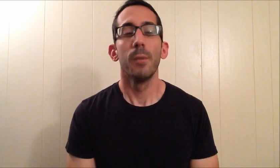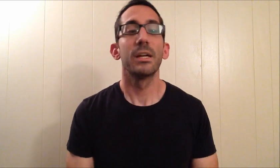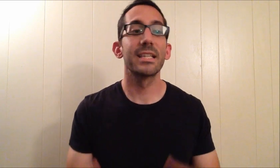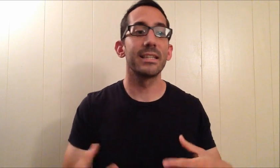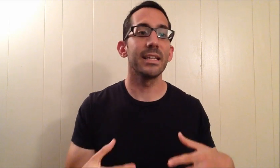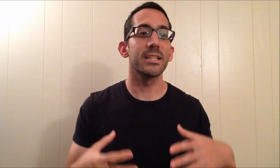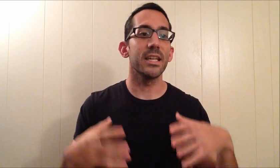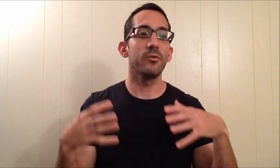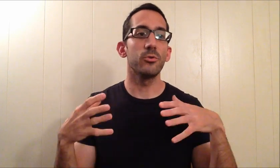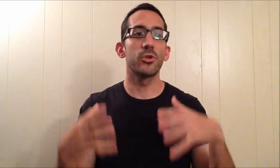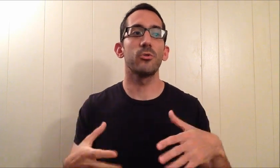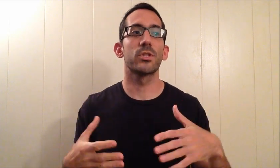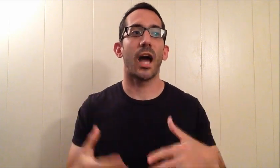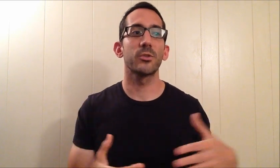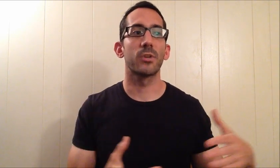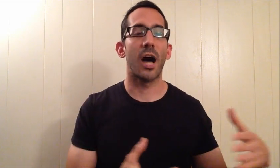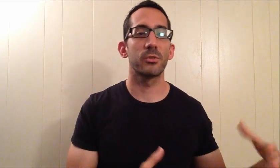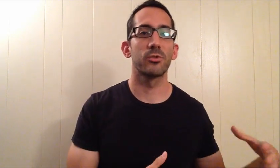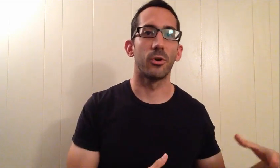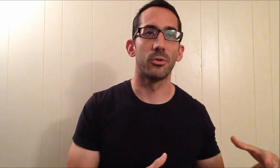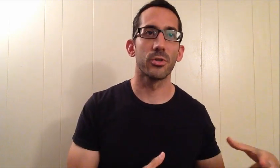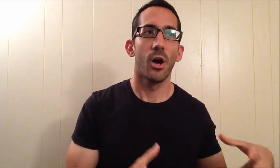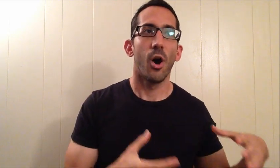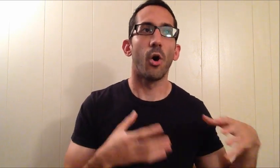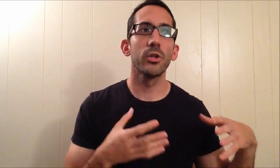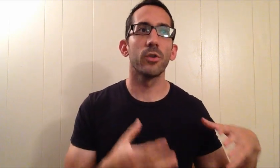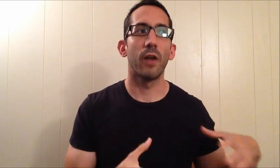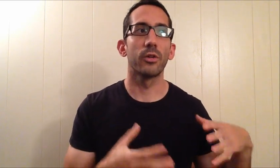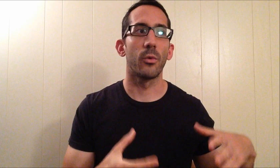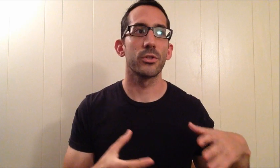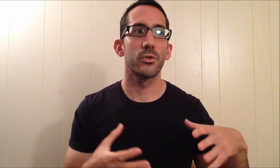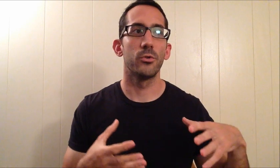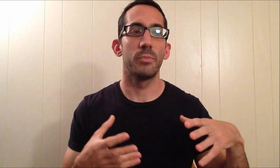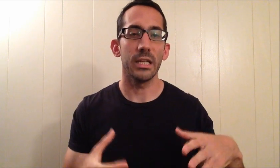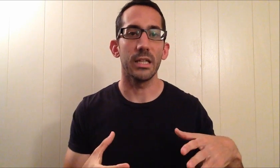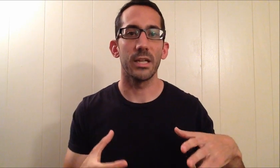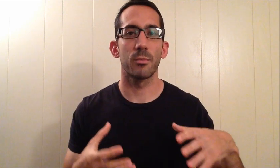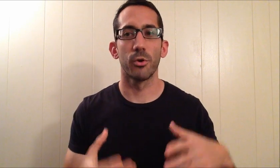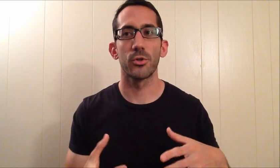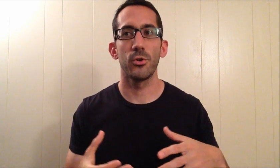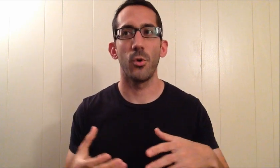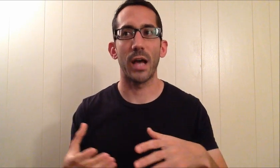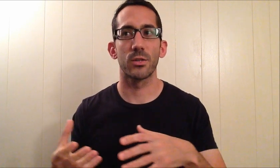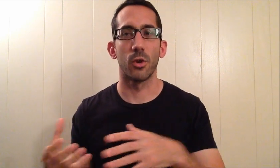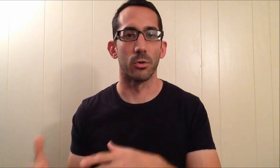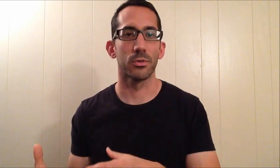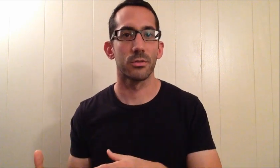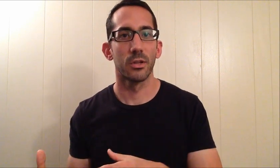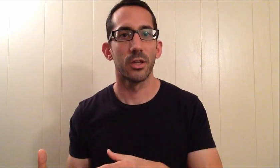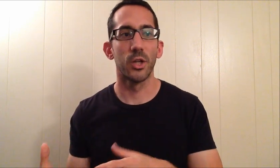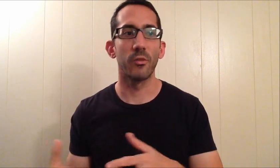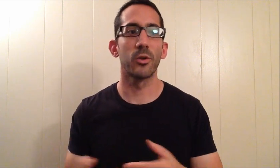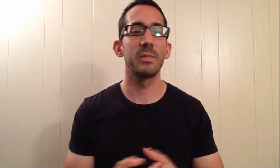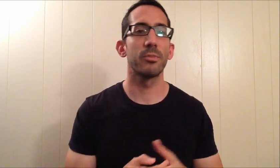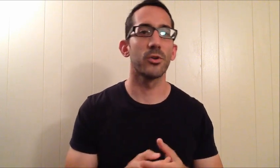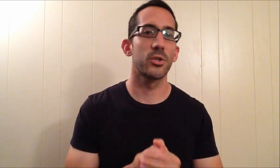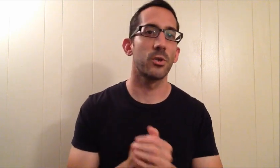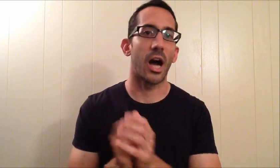Because the thing is, if you choose not to accomplish your goals, all you're ever going to be is a person who has goals. You're never going to be a person who